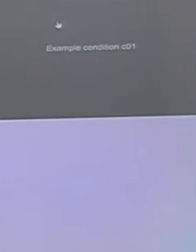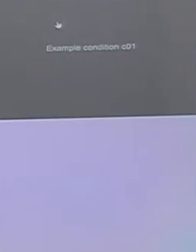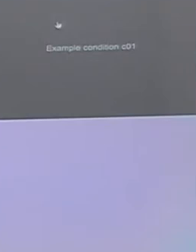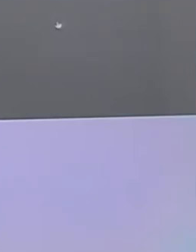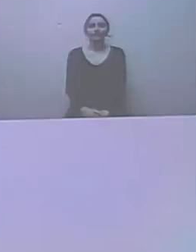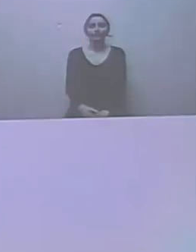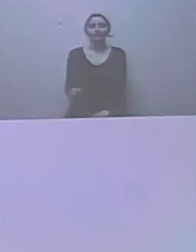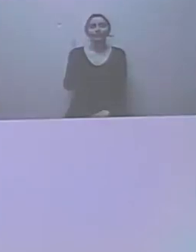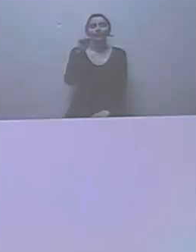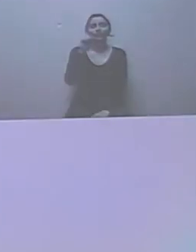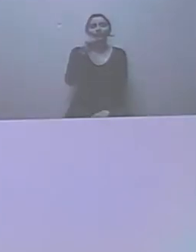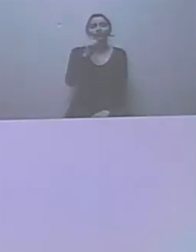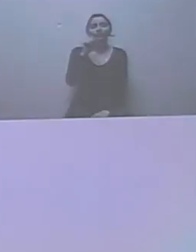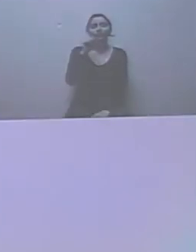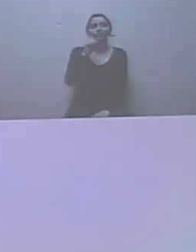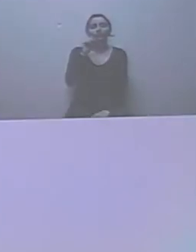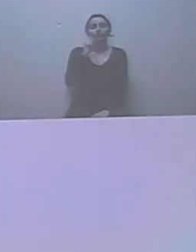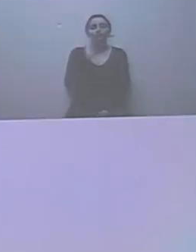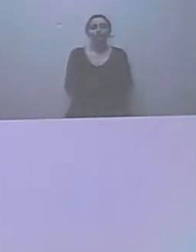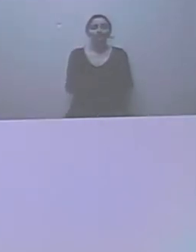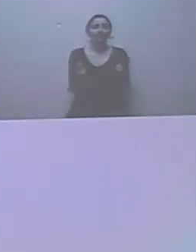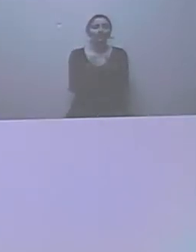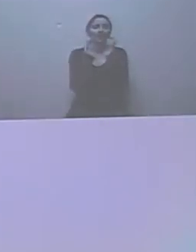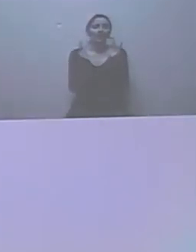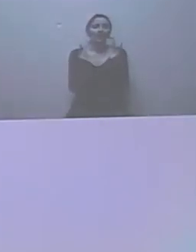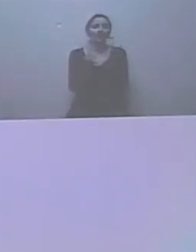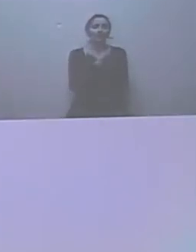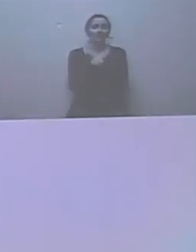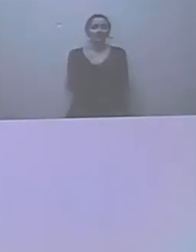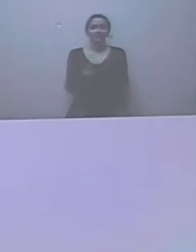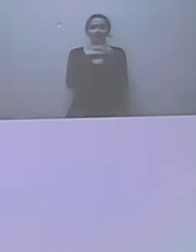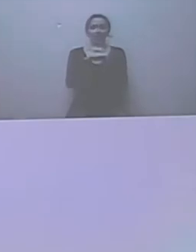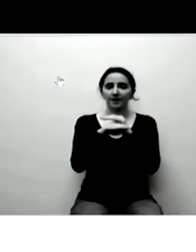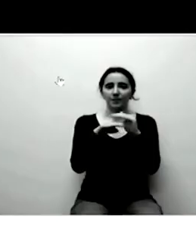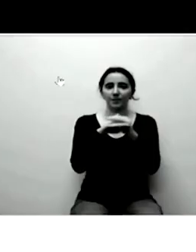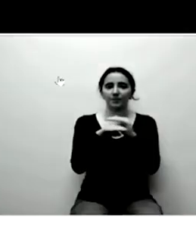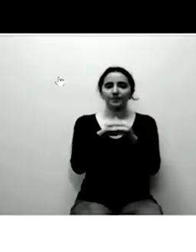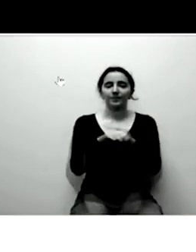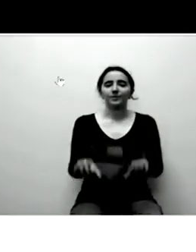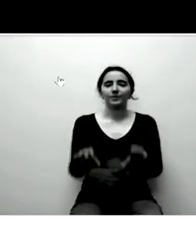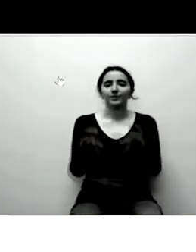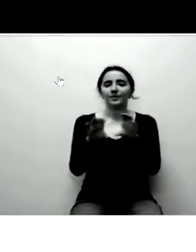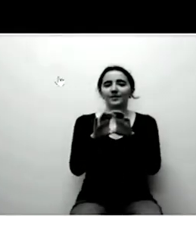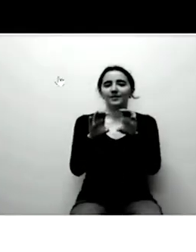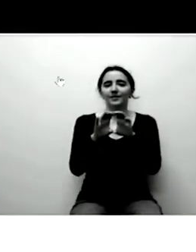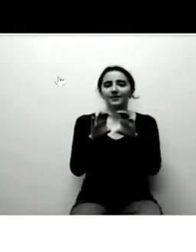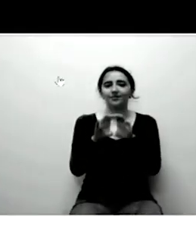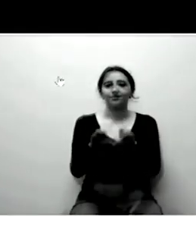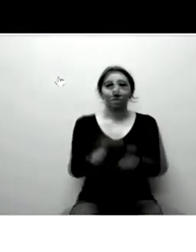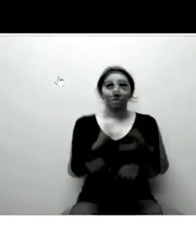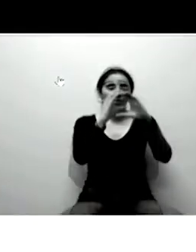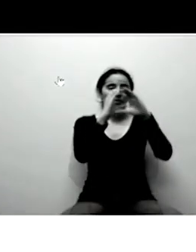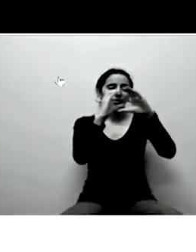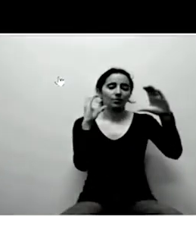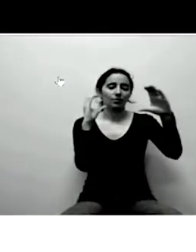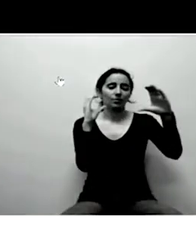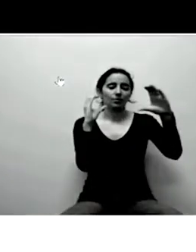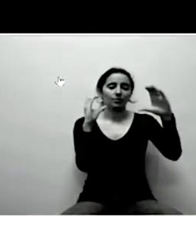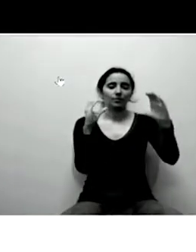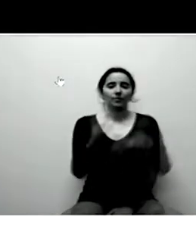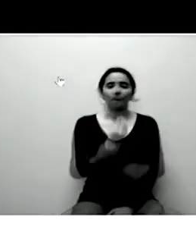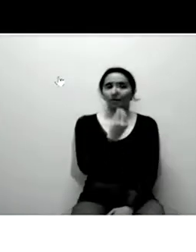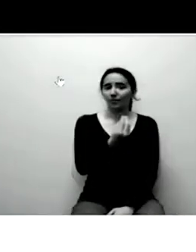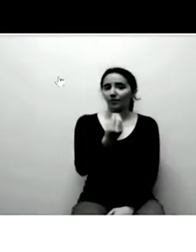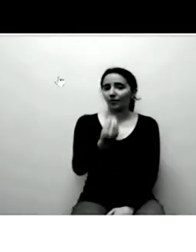Of course, this is in French sign language. So, it may, you will probably not understand it, but you'll get the idea. So, we have eight